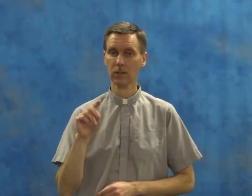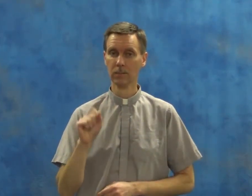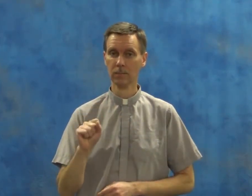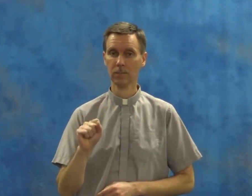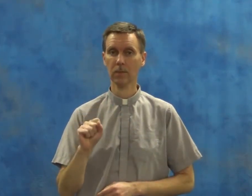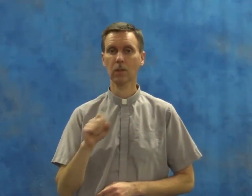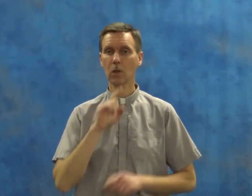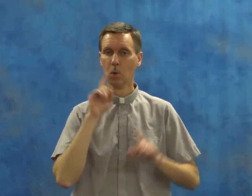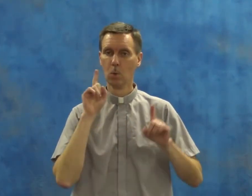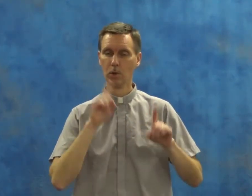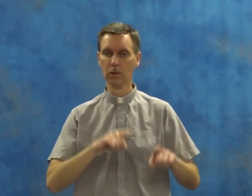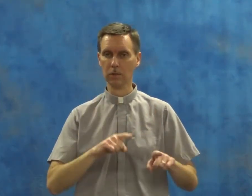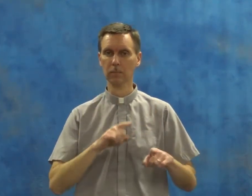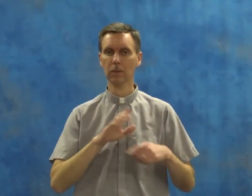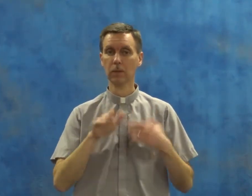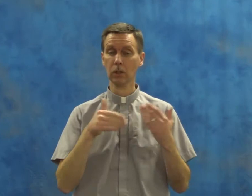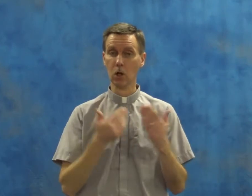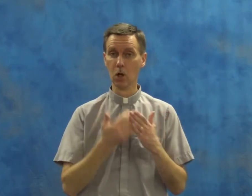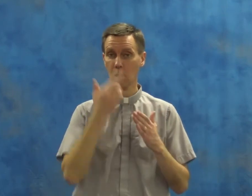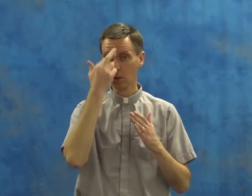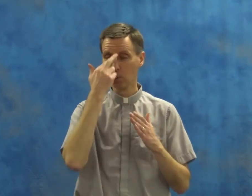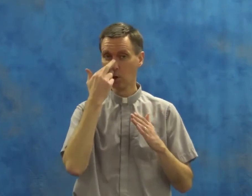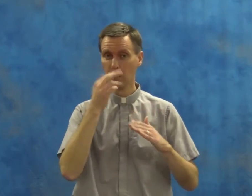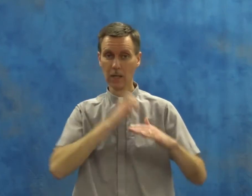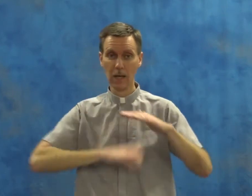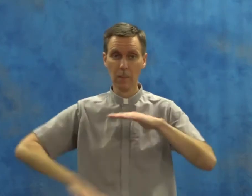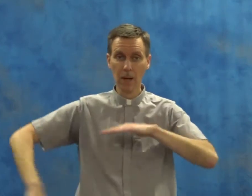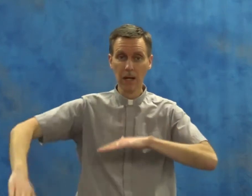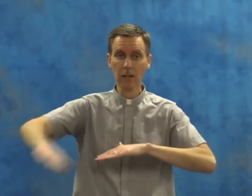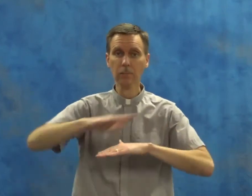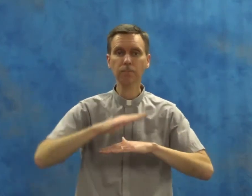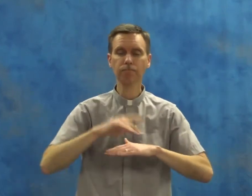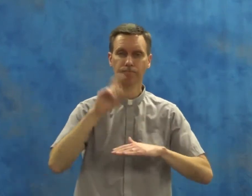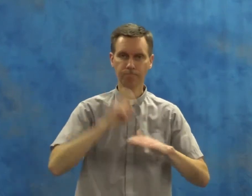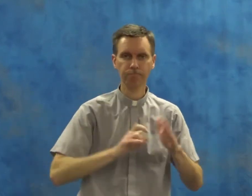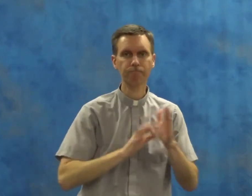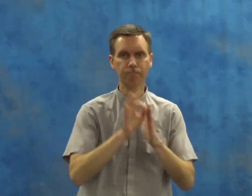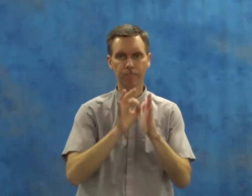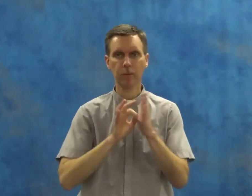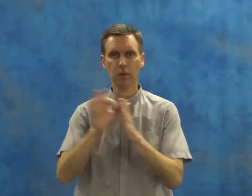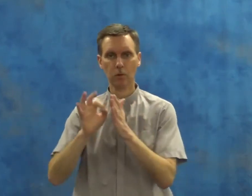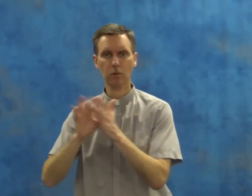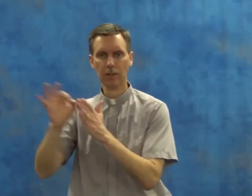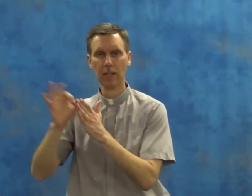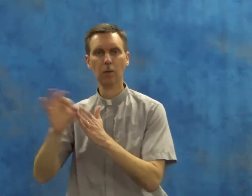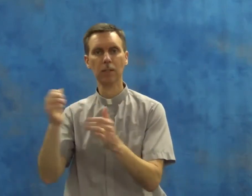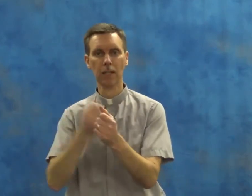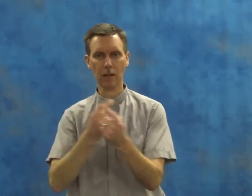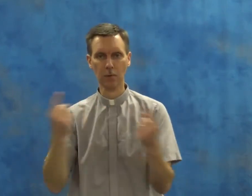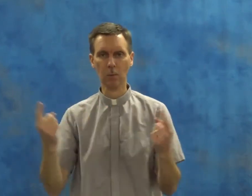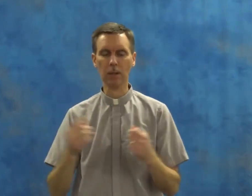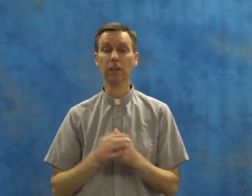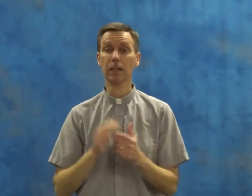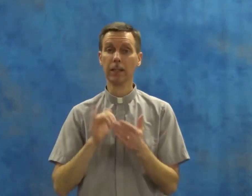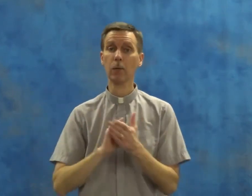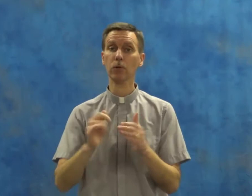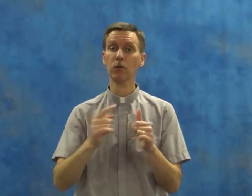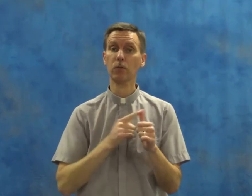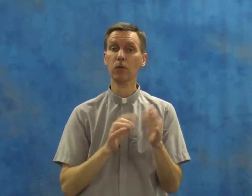ordered all the Roman Empire to count everyone. That was the first